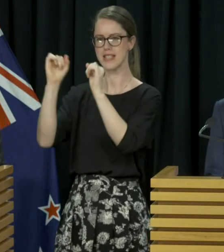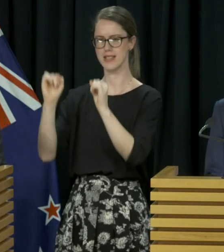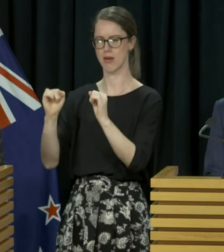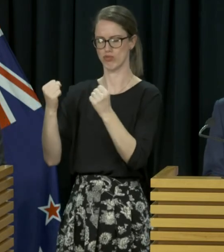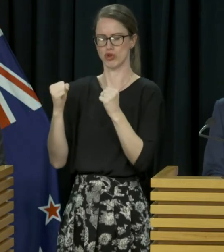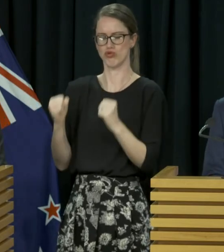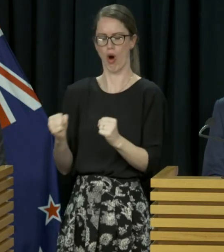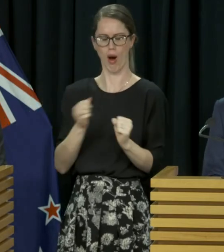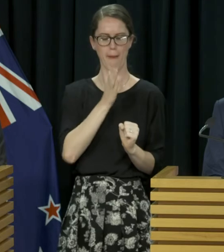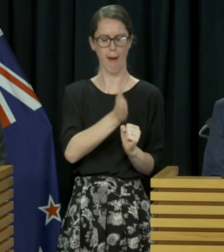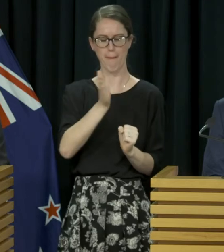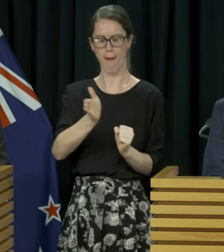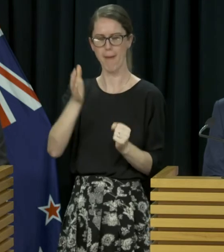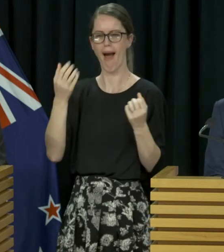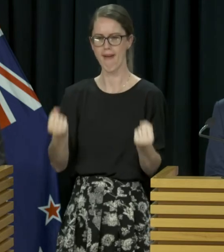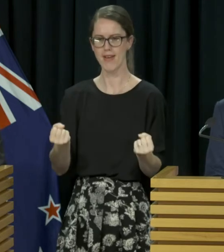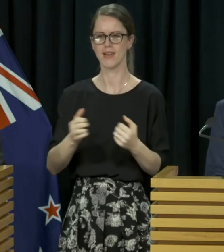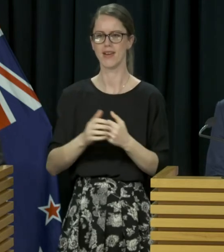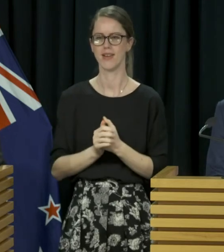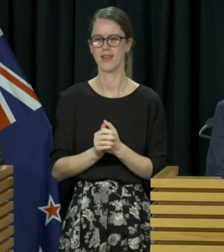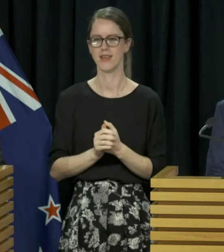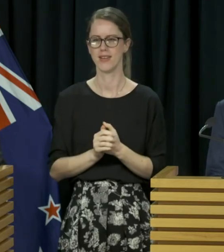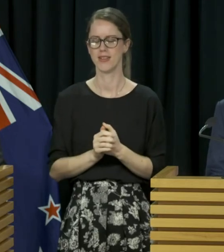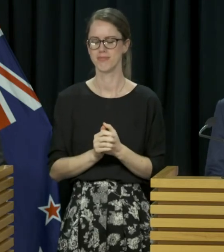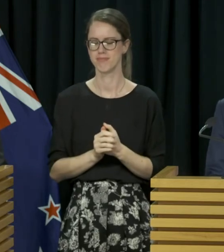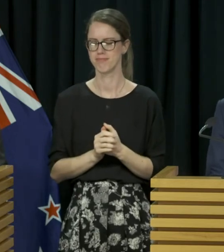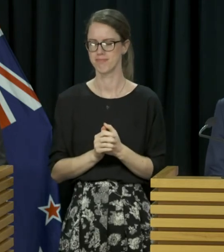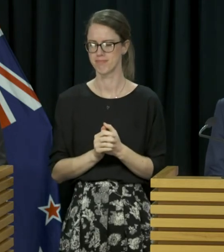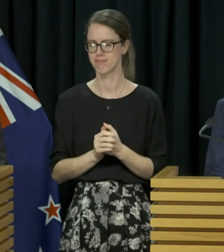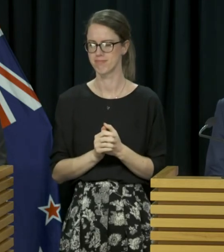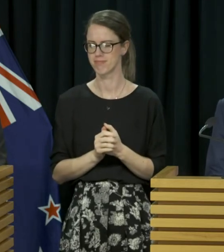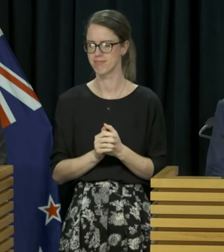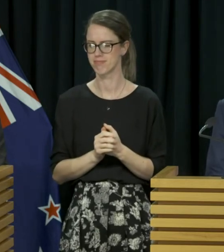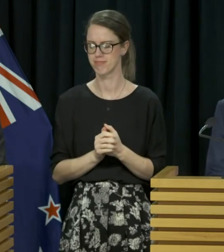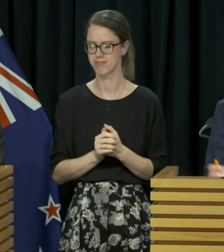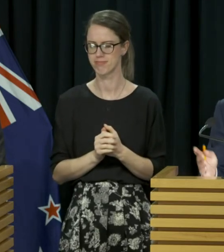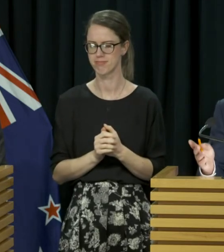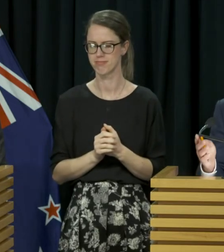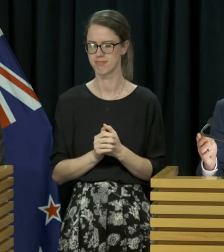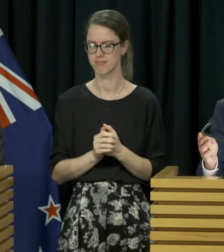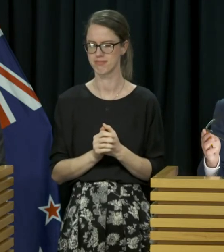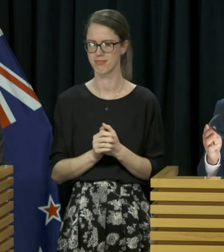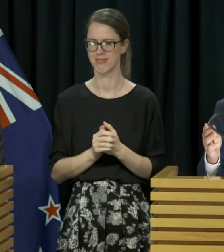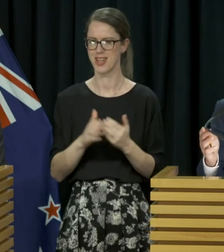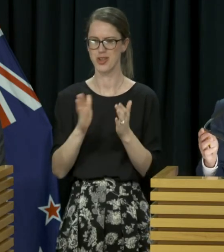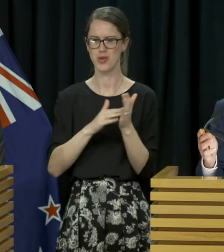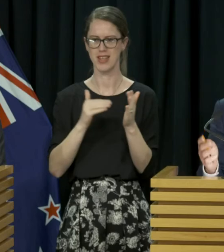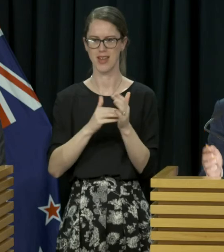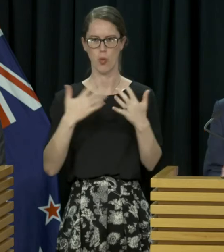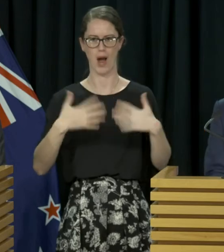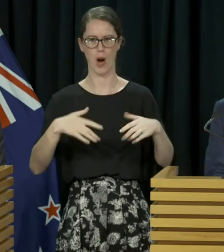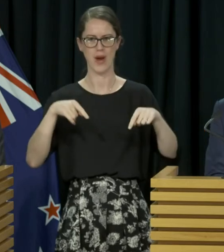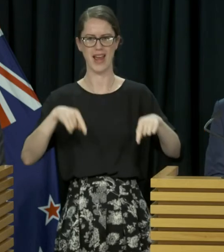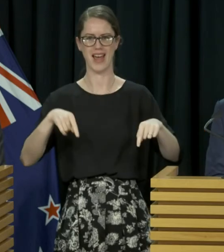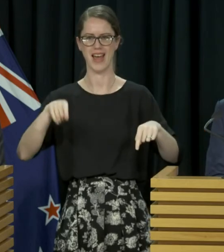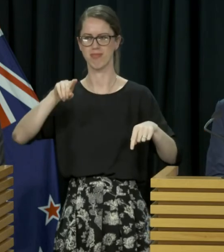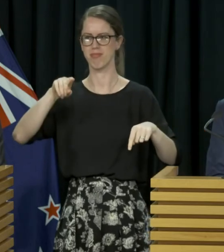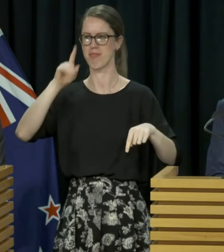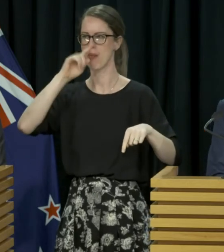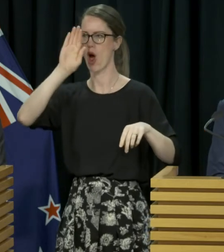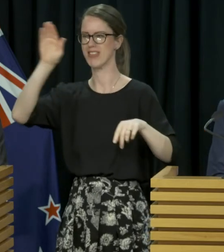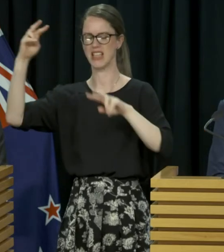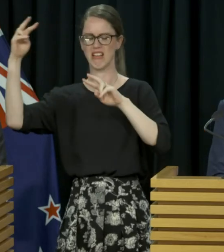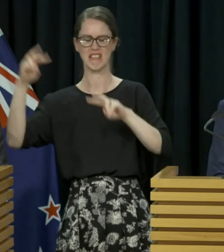borders. And as you've heard me say before, New Zealand has results that are the envy of many other countries around the world.